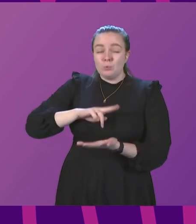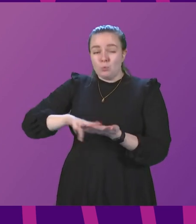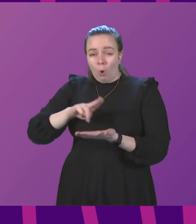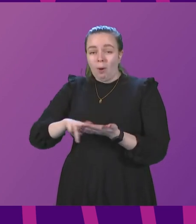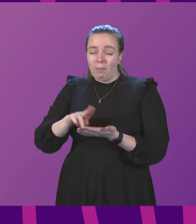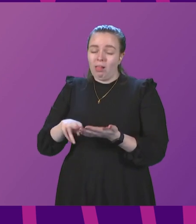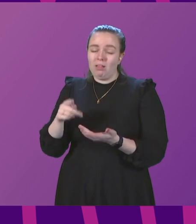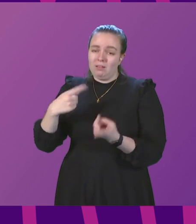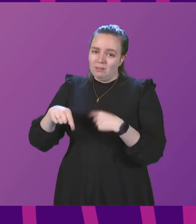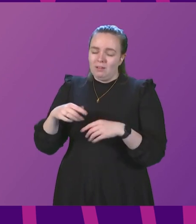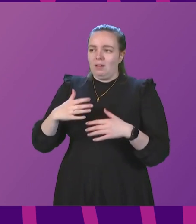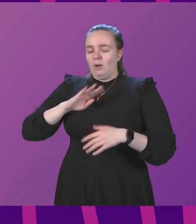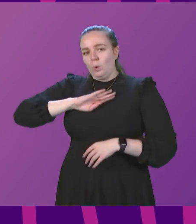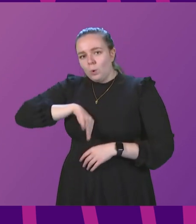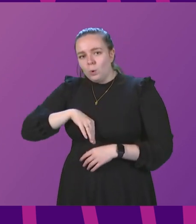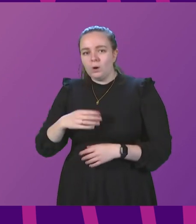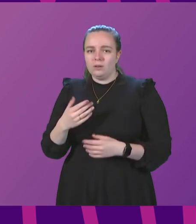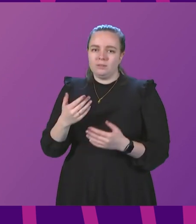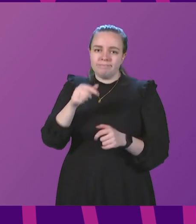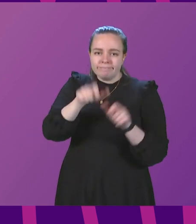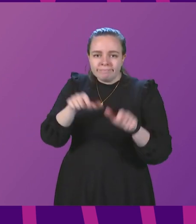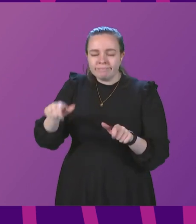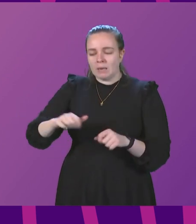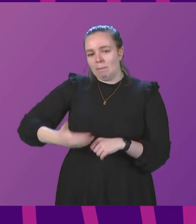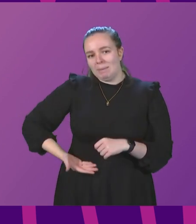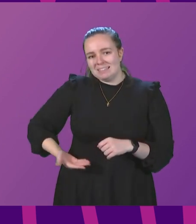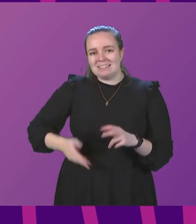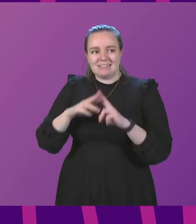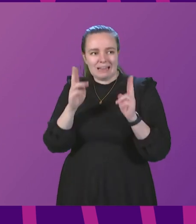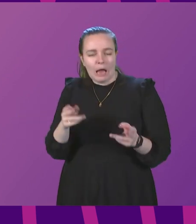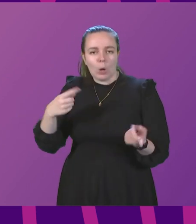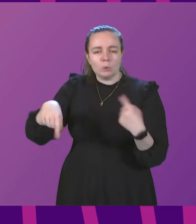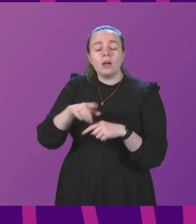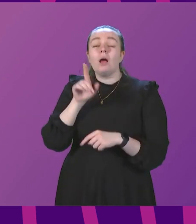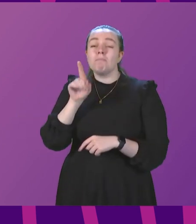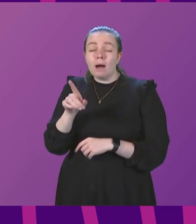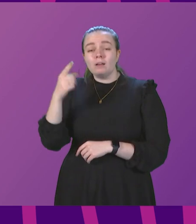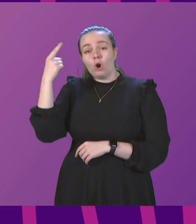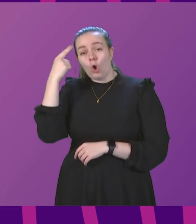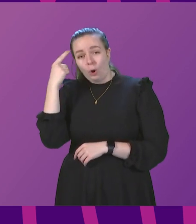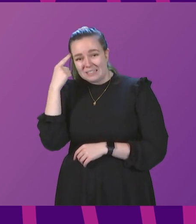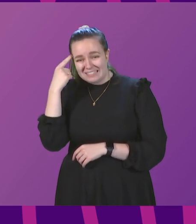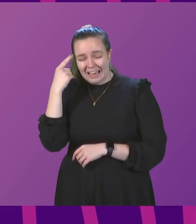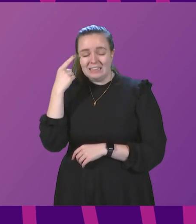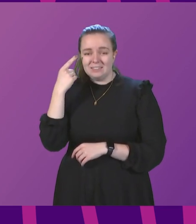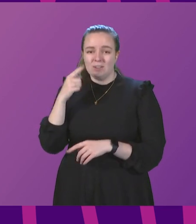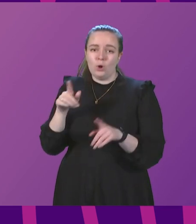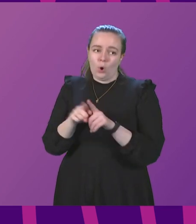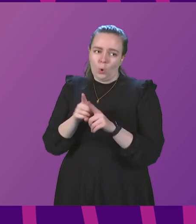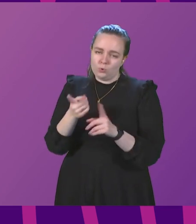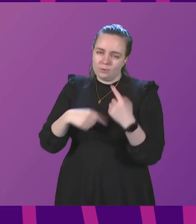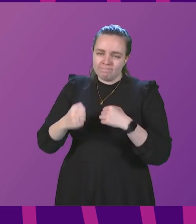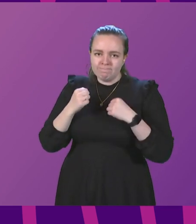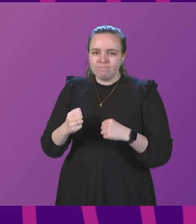for individuals, households and businesses across the country. However, common sense, coupled with the very strong desire that all of us